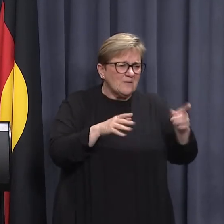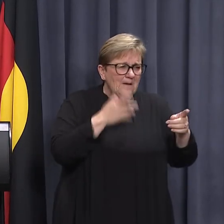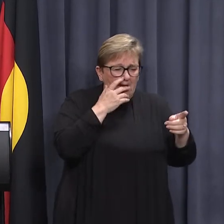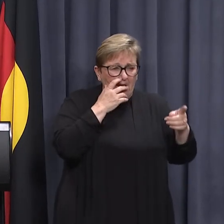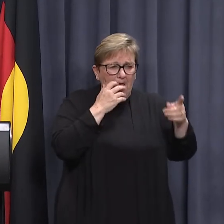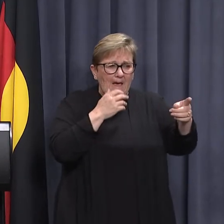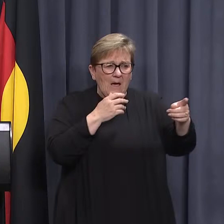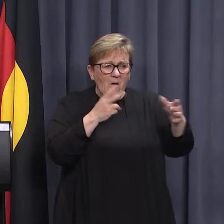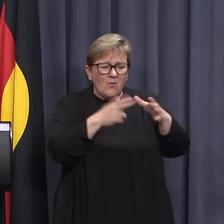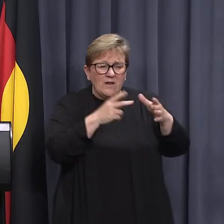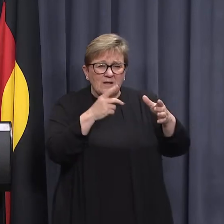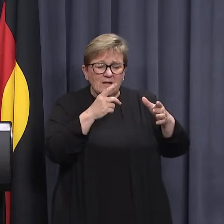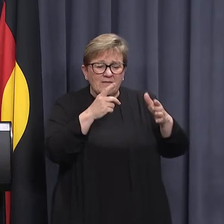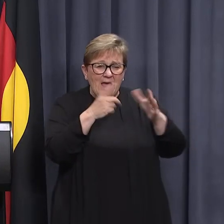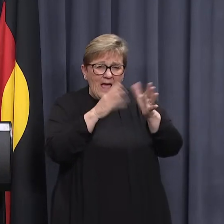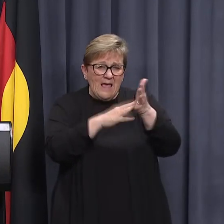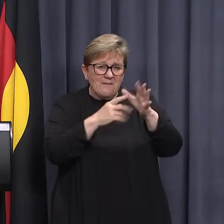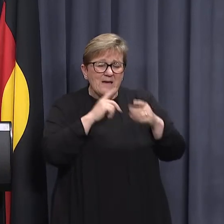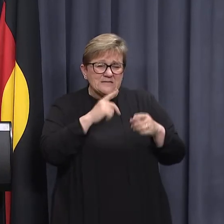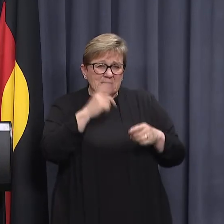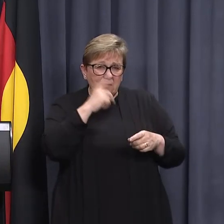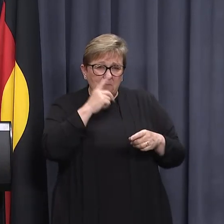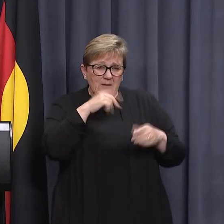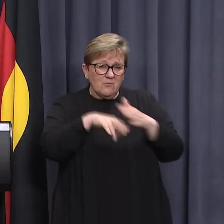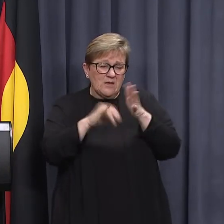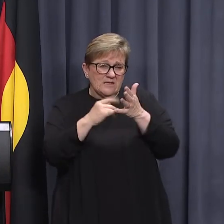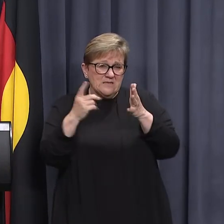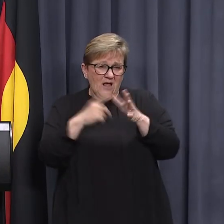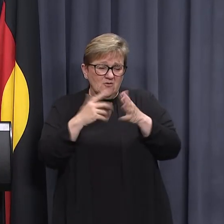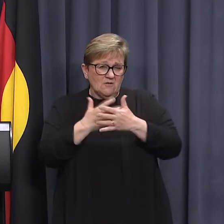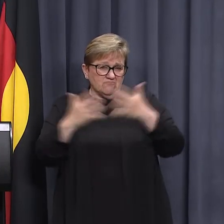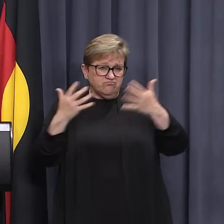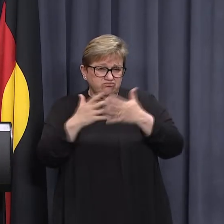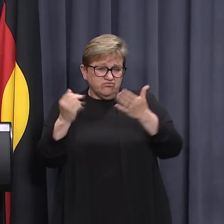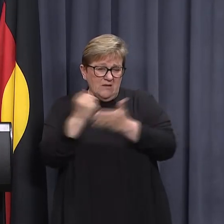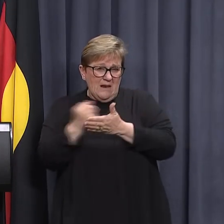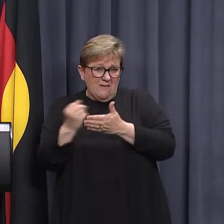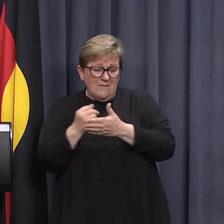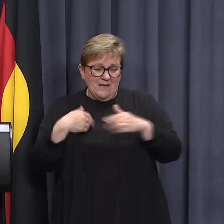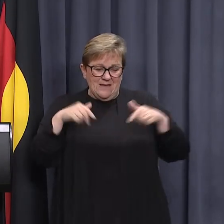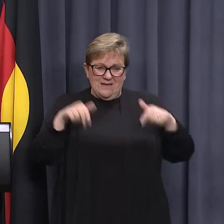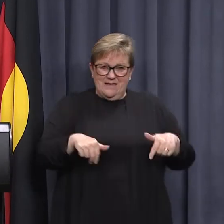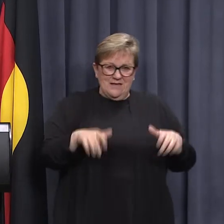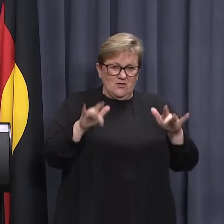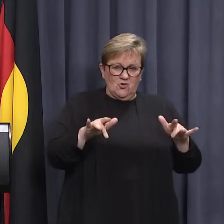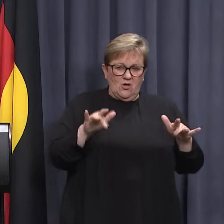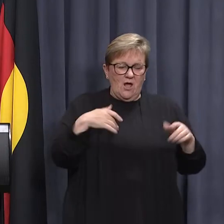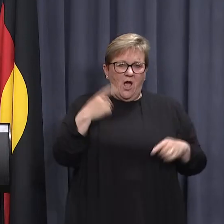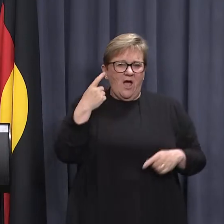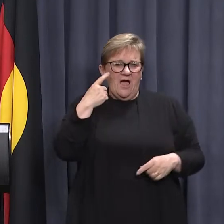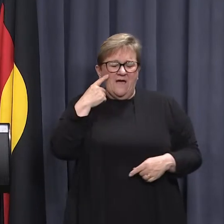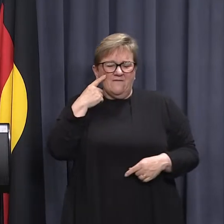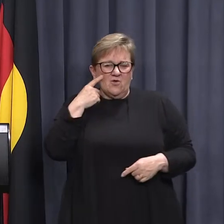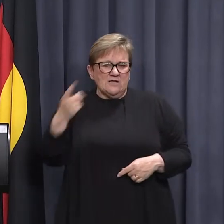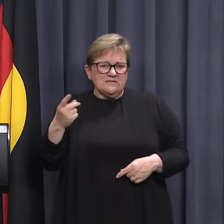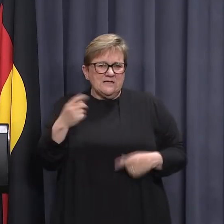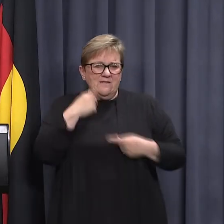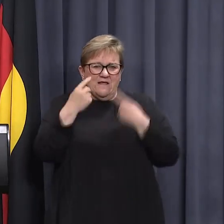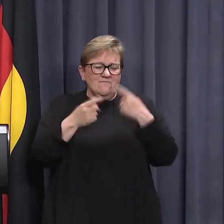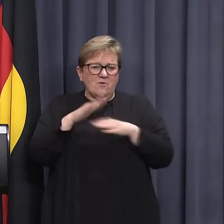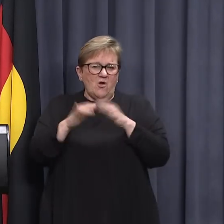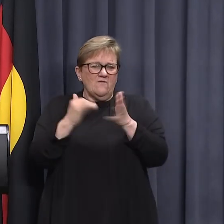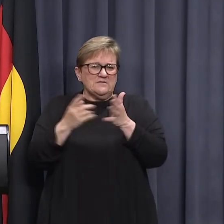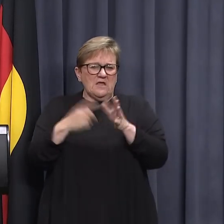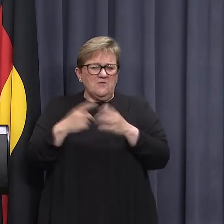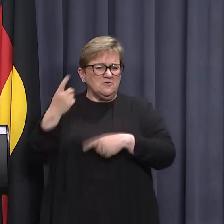terms of those numbers that the AMA is talking about, we haven't seen any Omicron. No, I haven't seen measures. I haven't seen information to